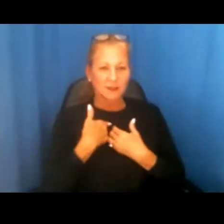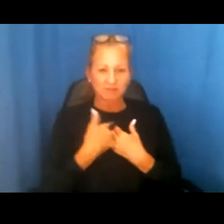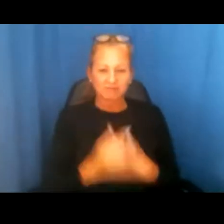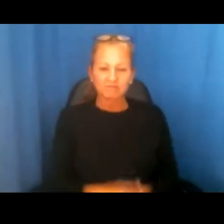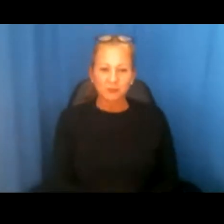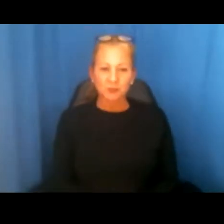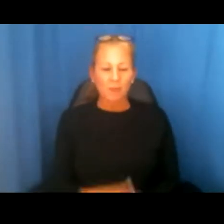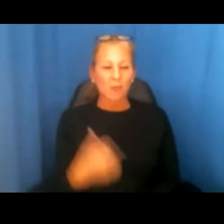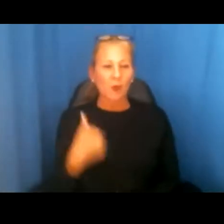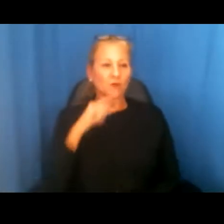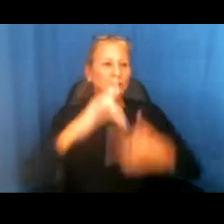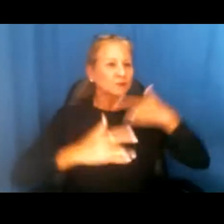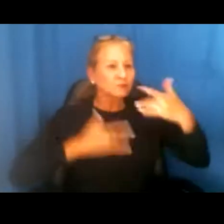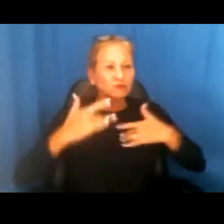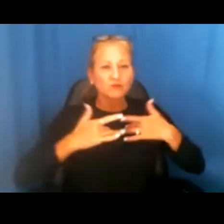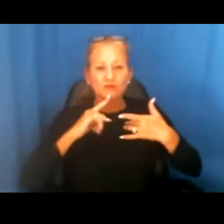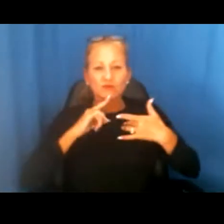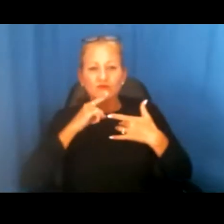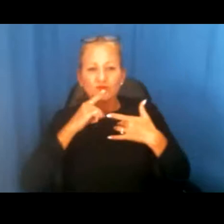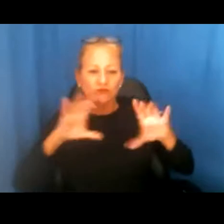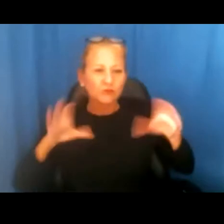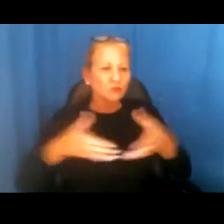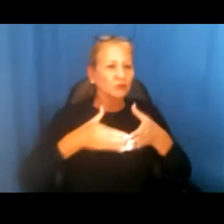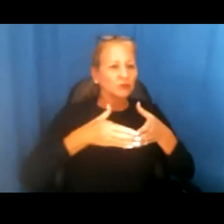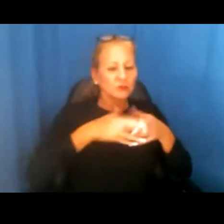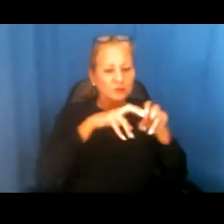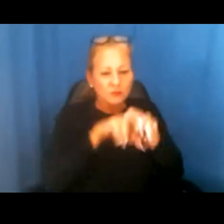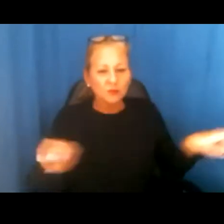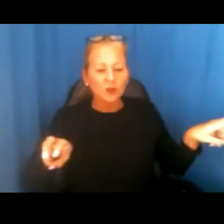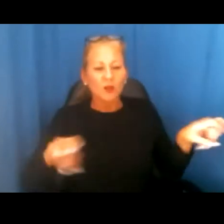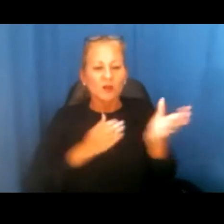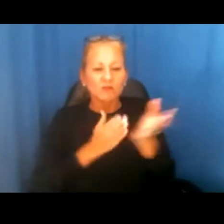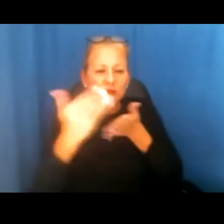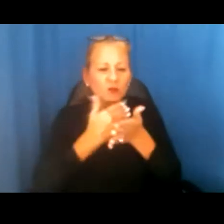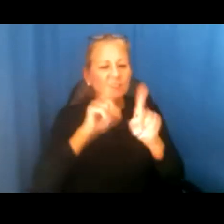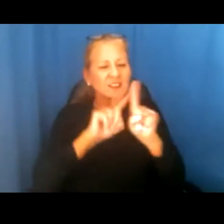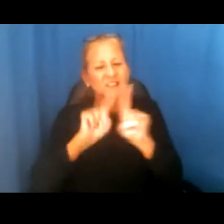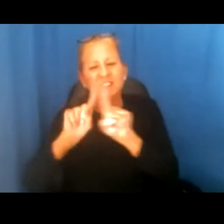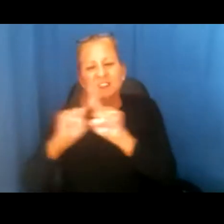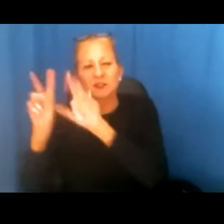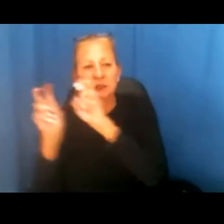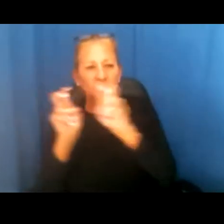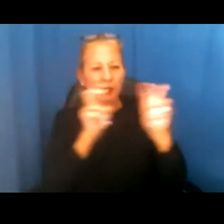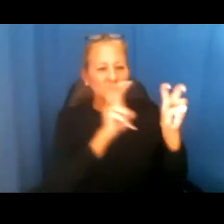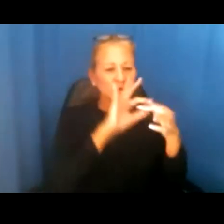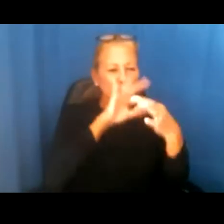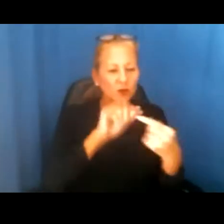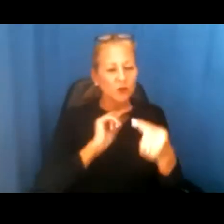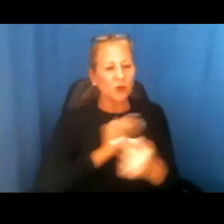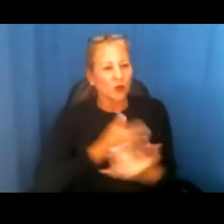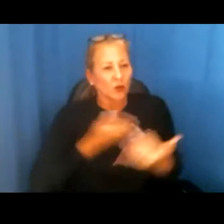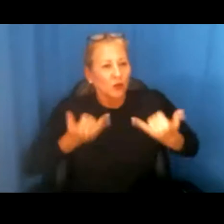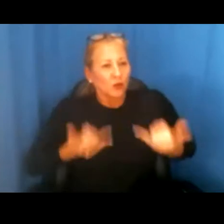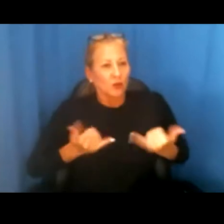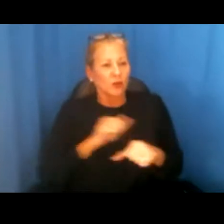We've got an exciting and engaging set of panelists to go through a wide variety of topics related to our current pandemic.